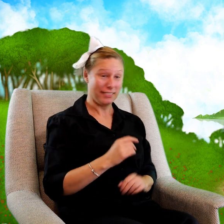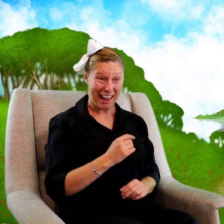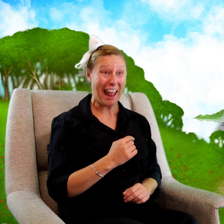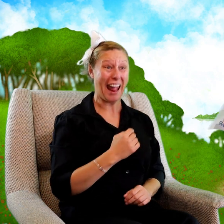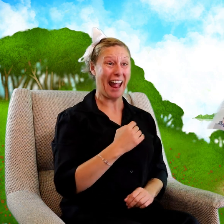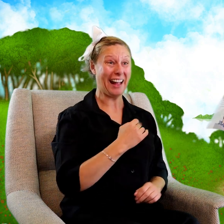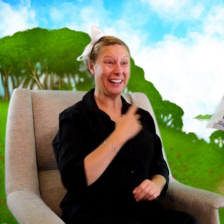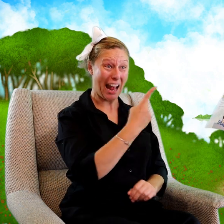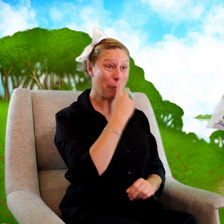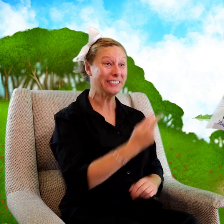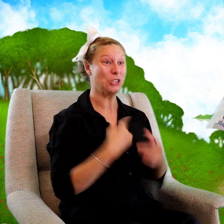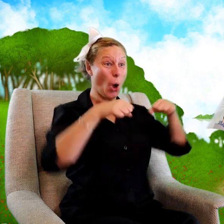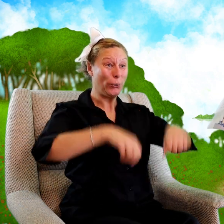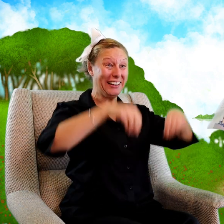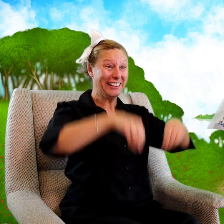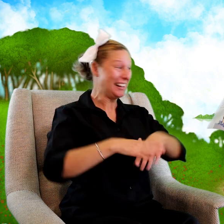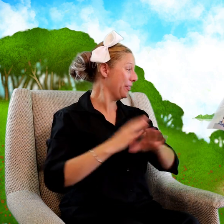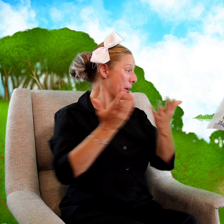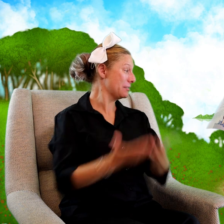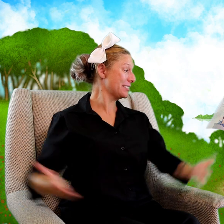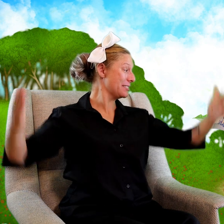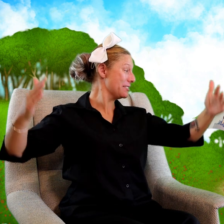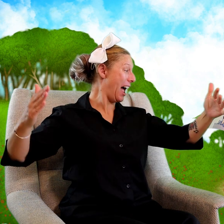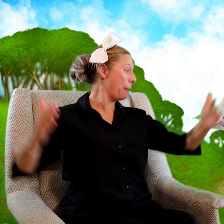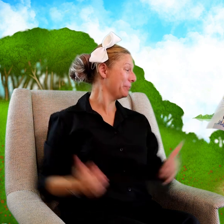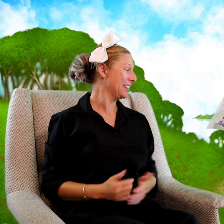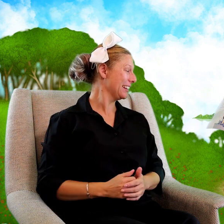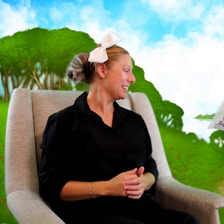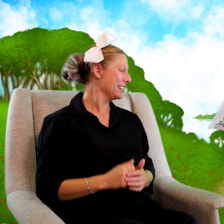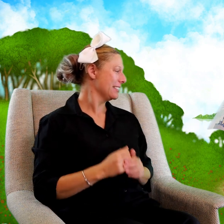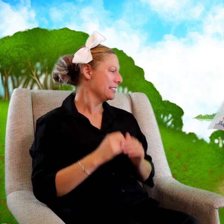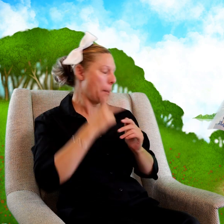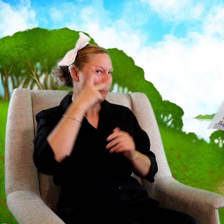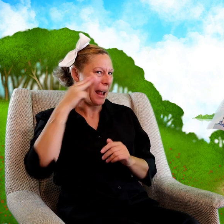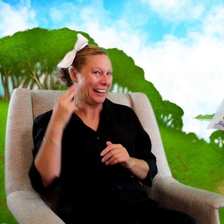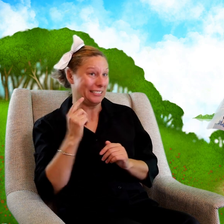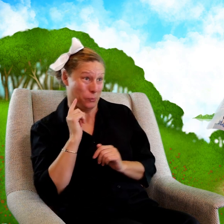Can we have a soak in the laundry tub instead? Said Ben.